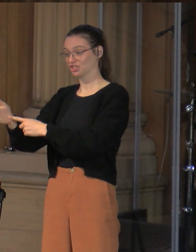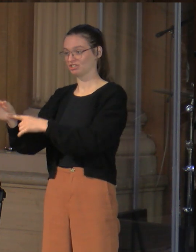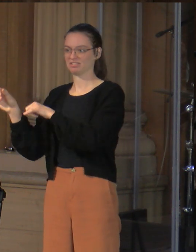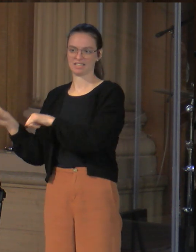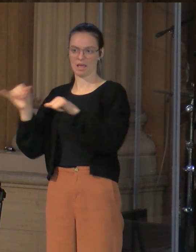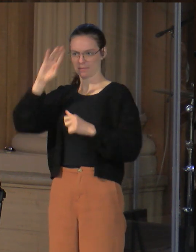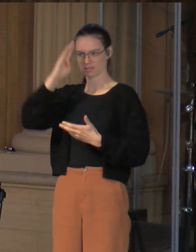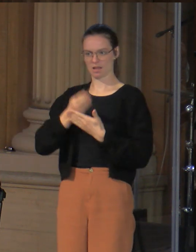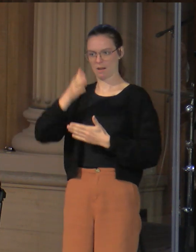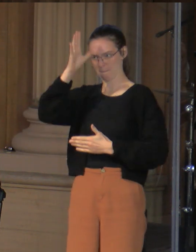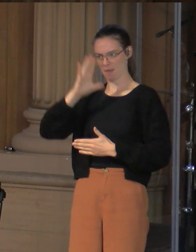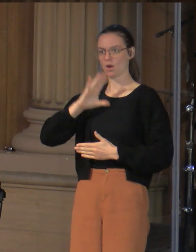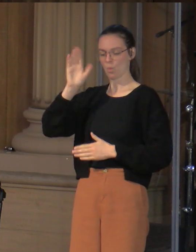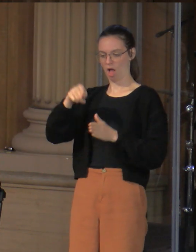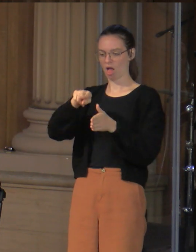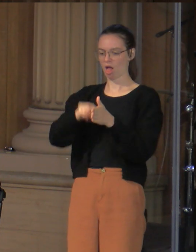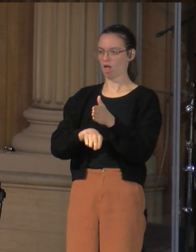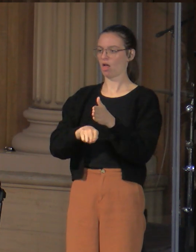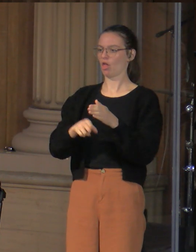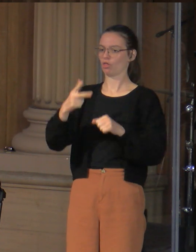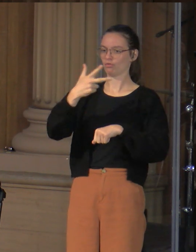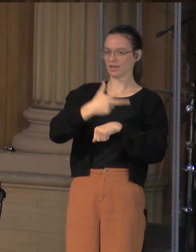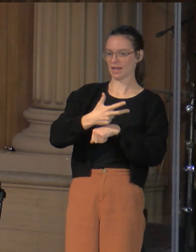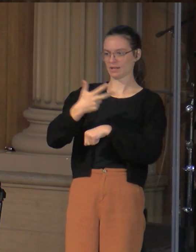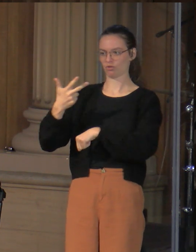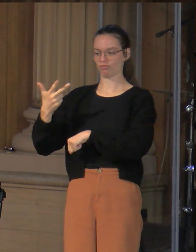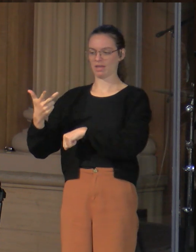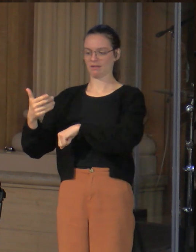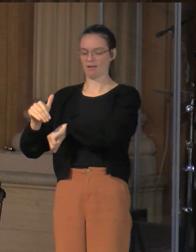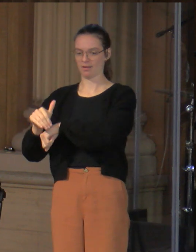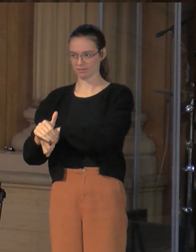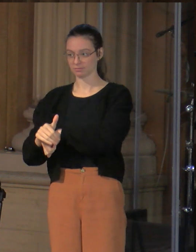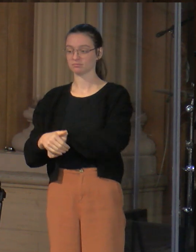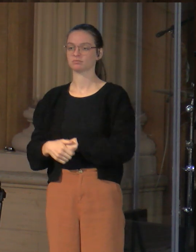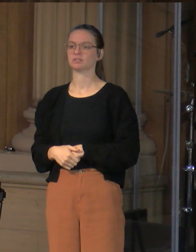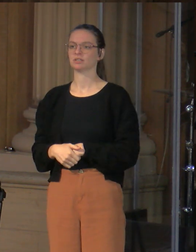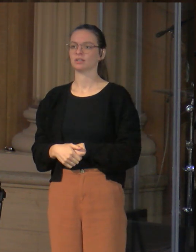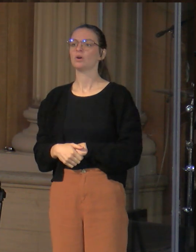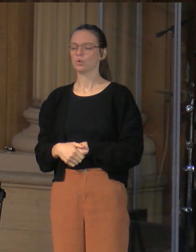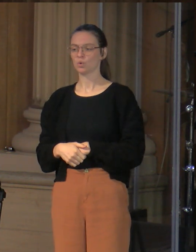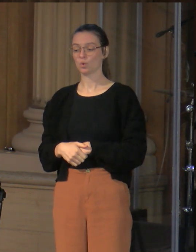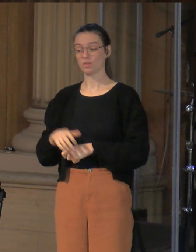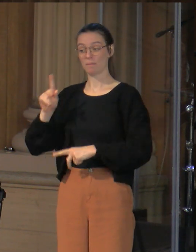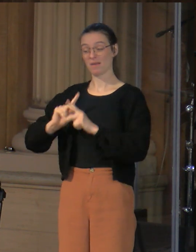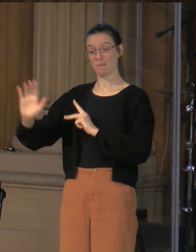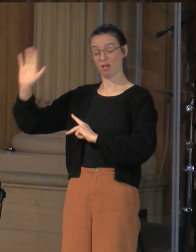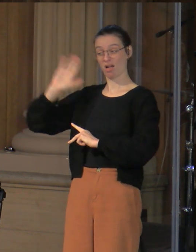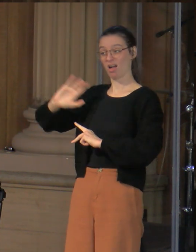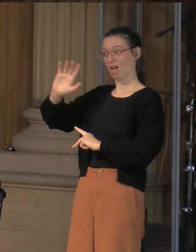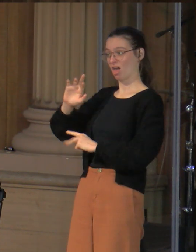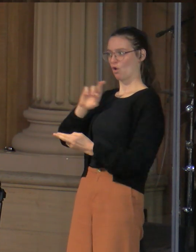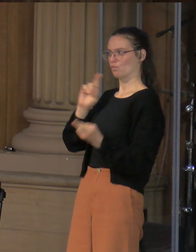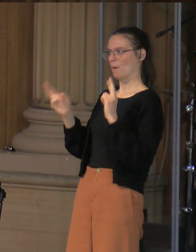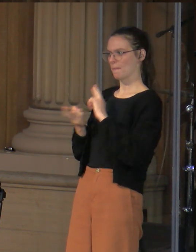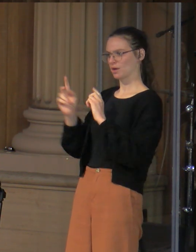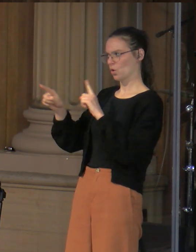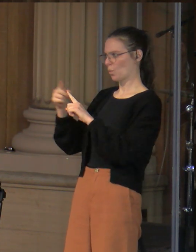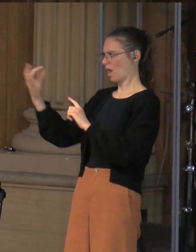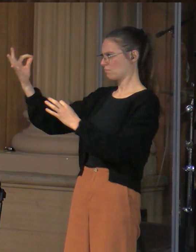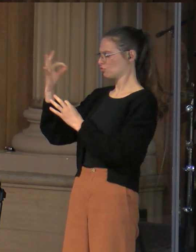up at the judgment with this generation and condemn it, for they repented at the preaching of Jonah. And behold, something greater than Jonah is here.